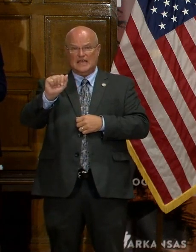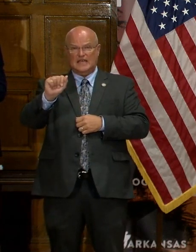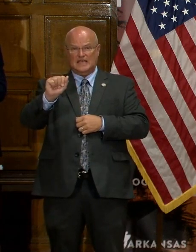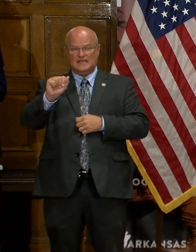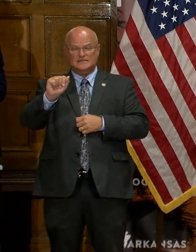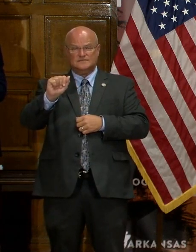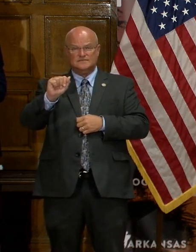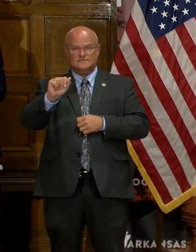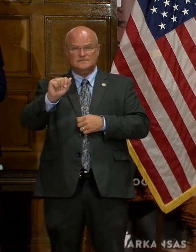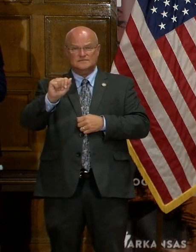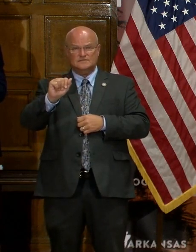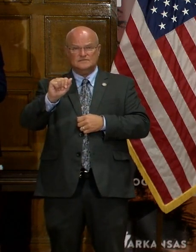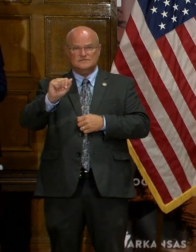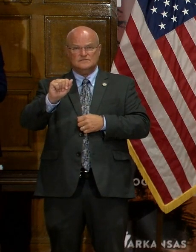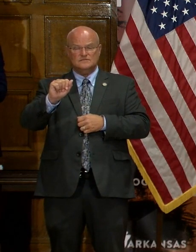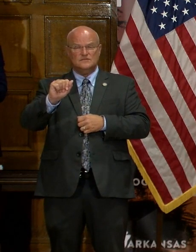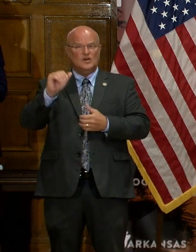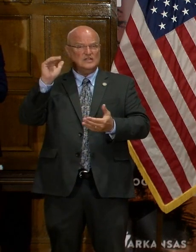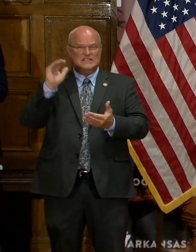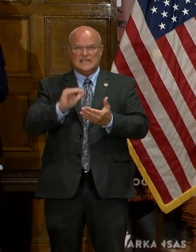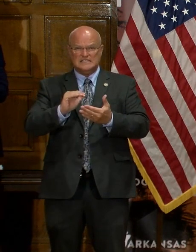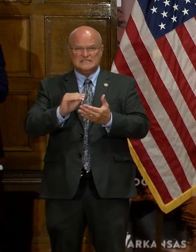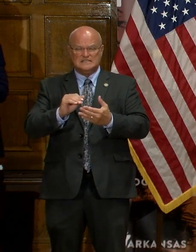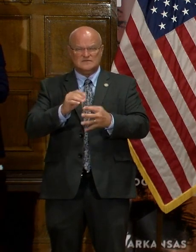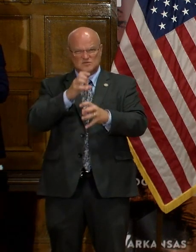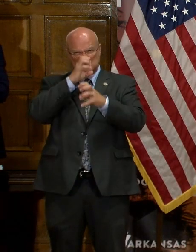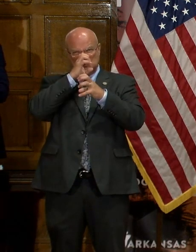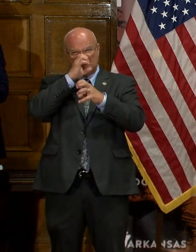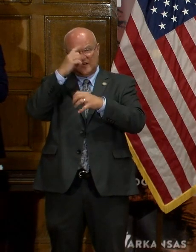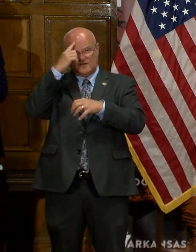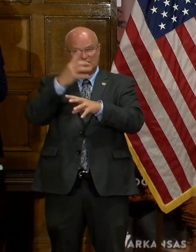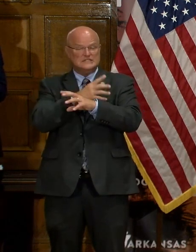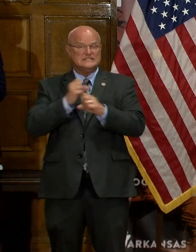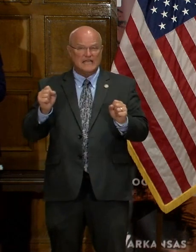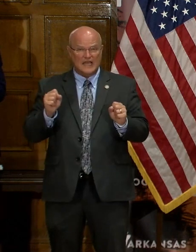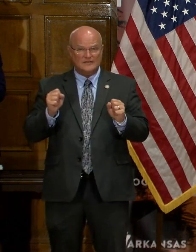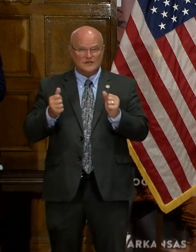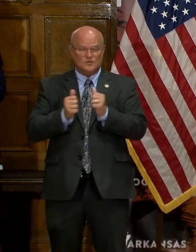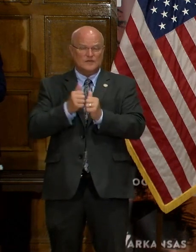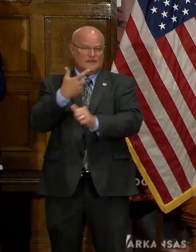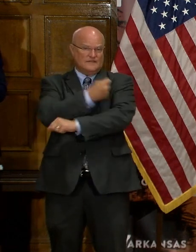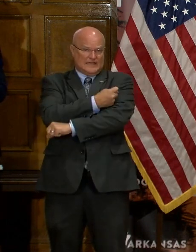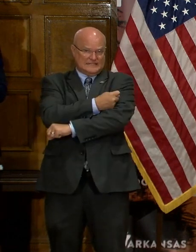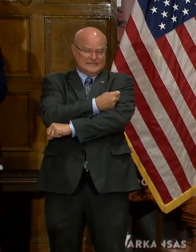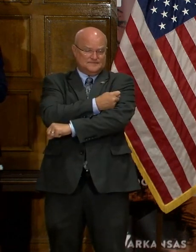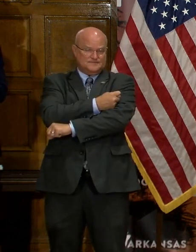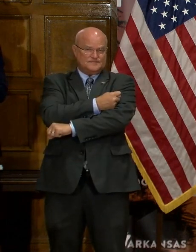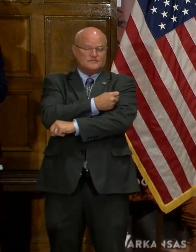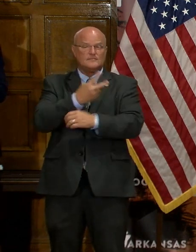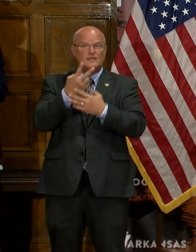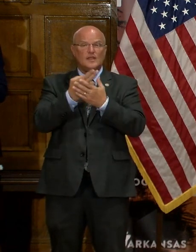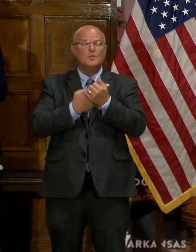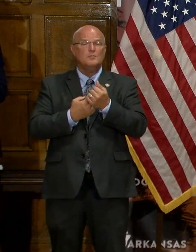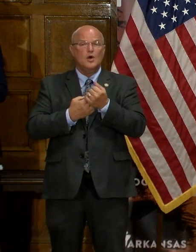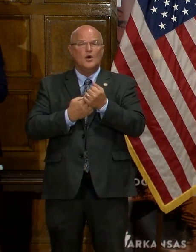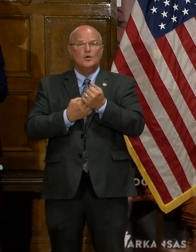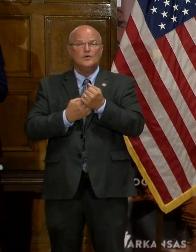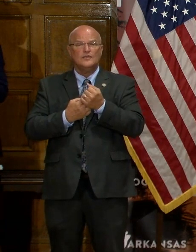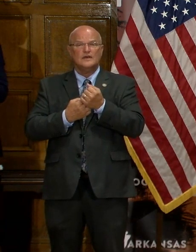lessening of the stringency for safety of these vaccines. Both the